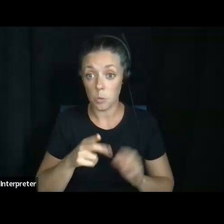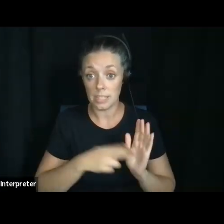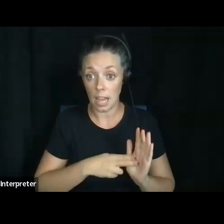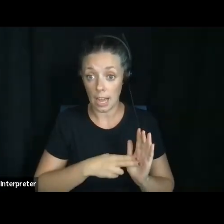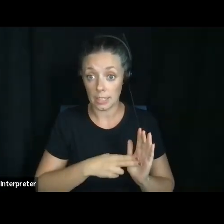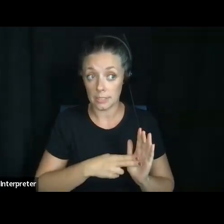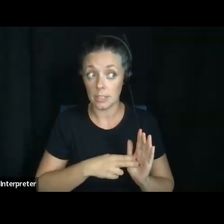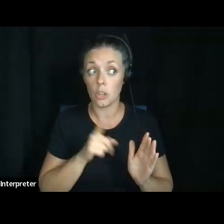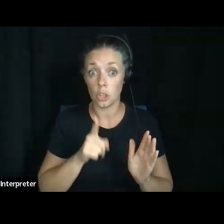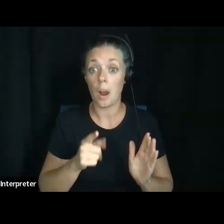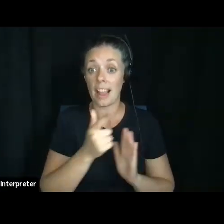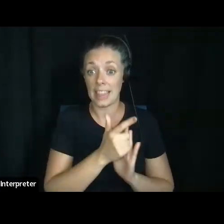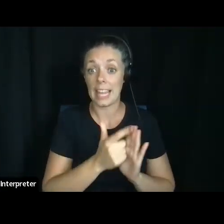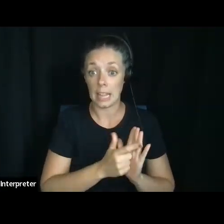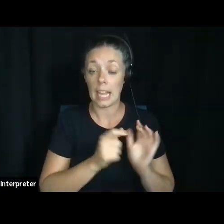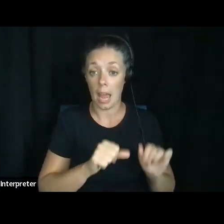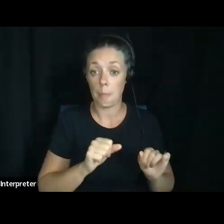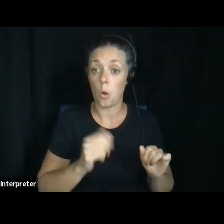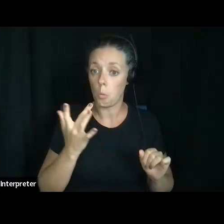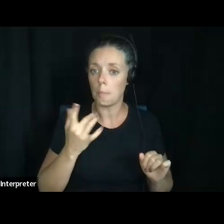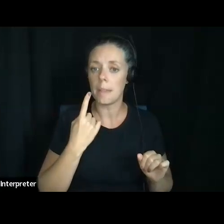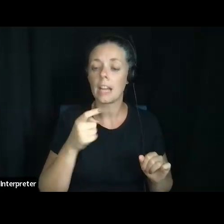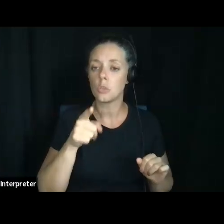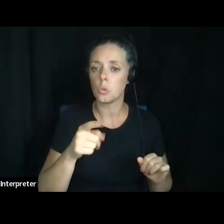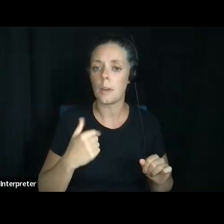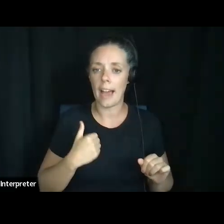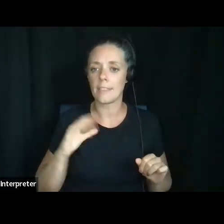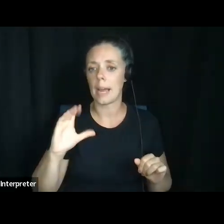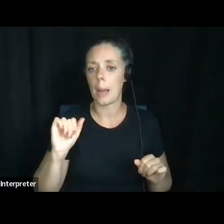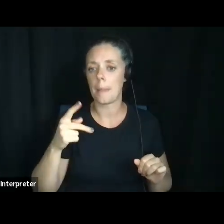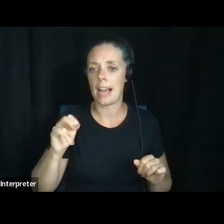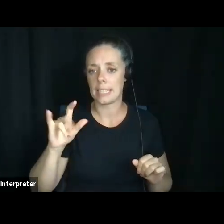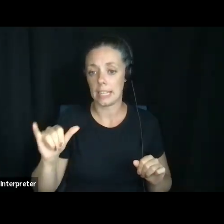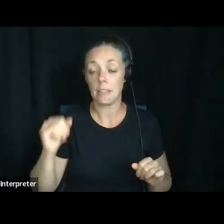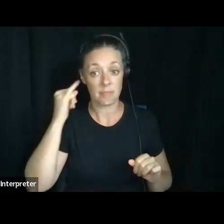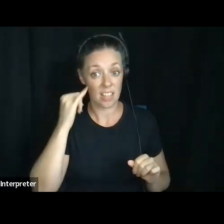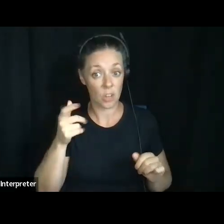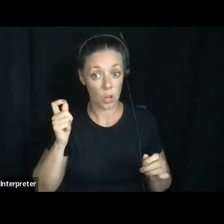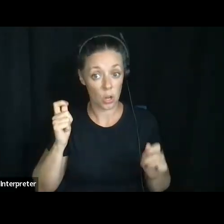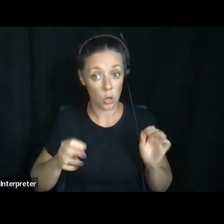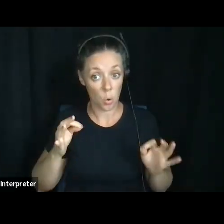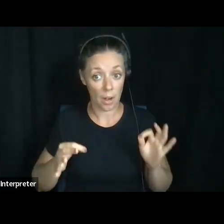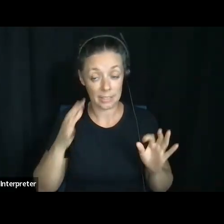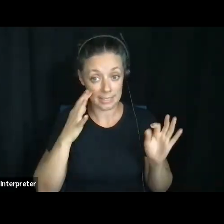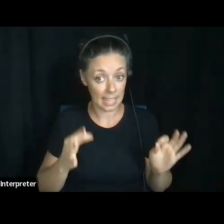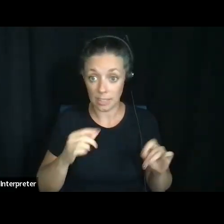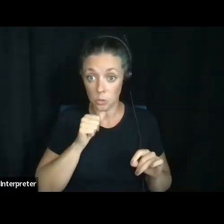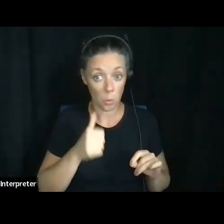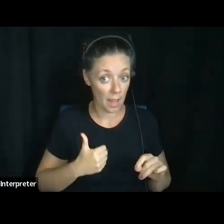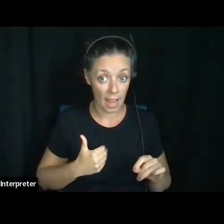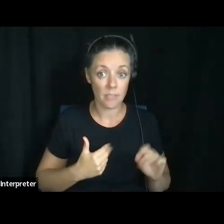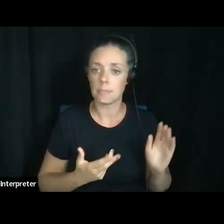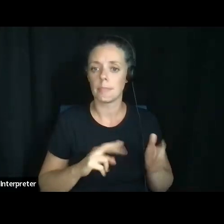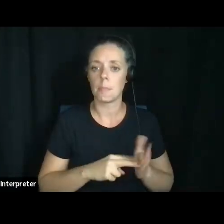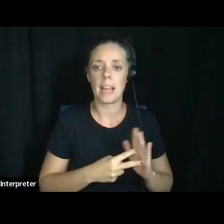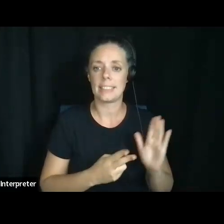you are legally able to do that because you have capacity. If a court decides I don't have capacity, then signing my name to a document has